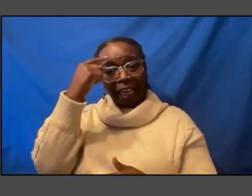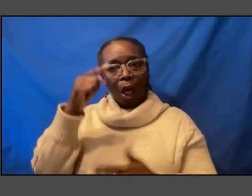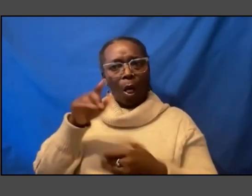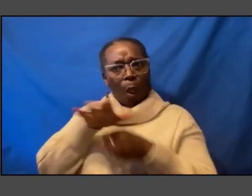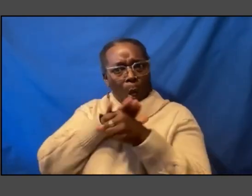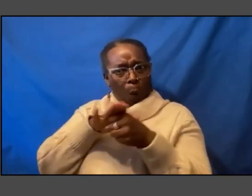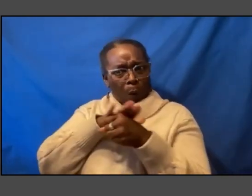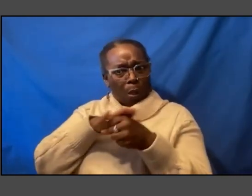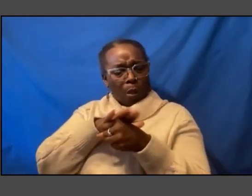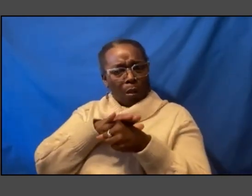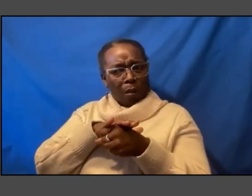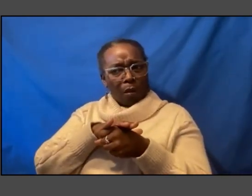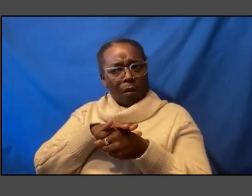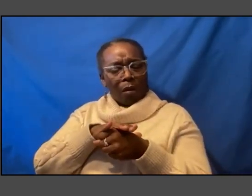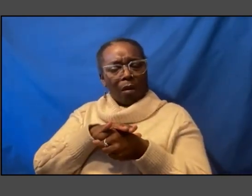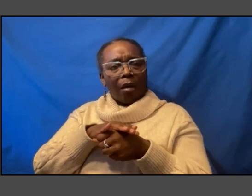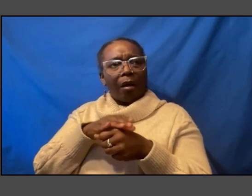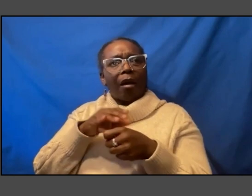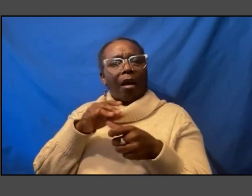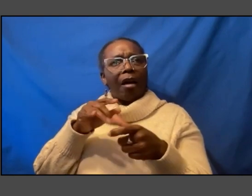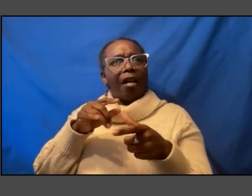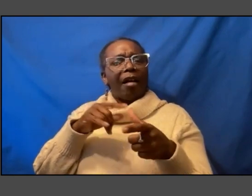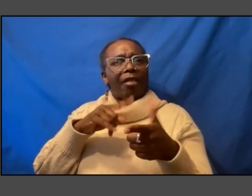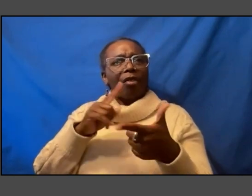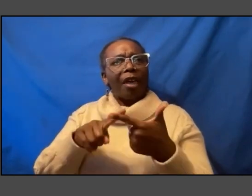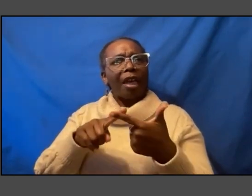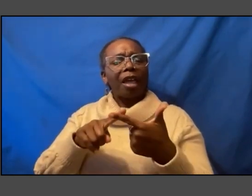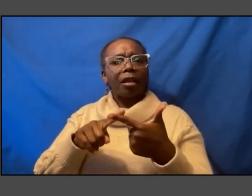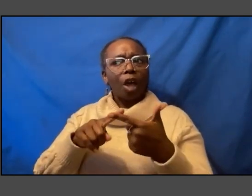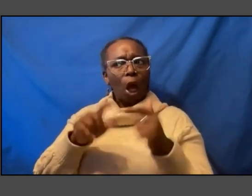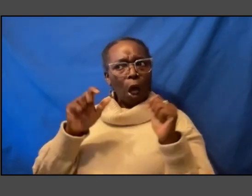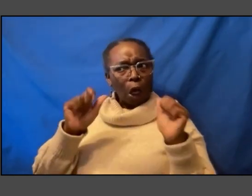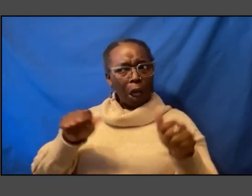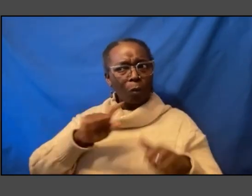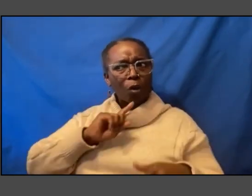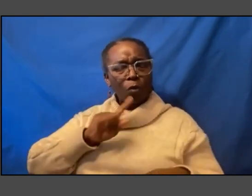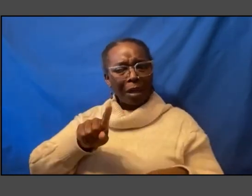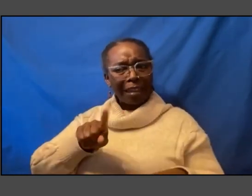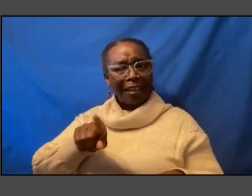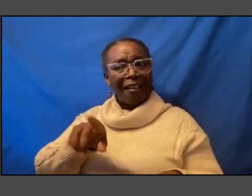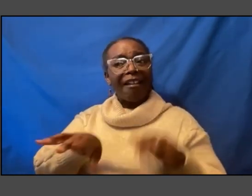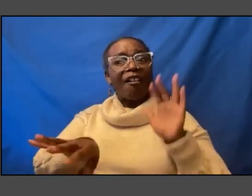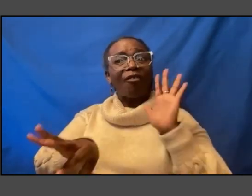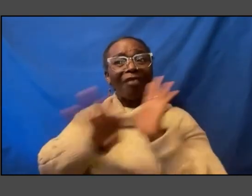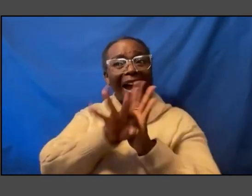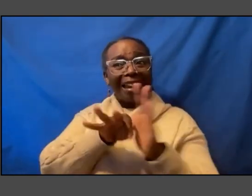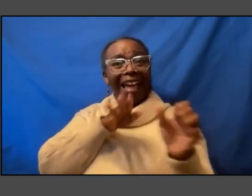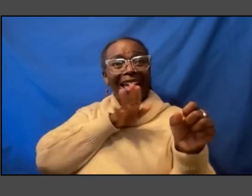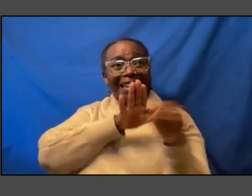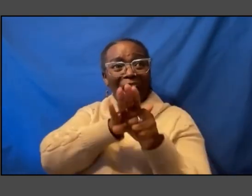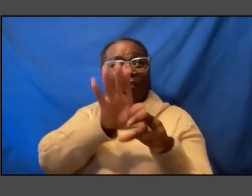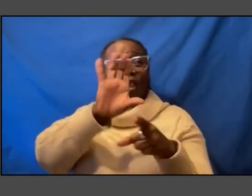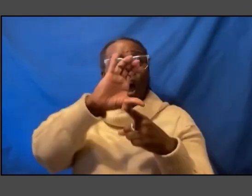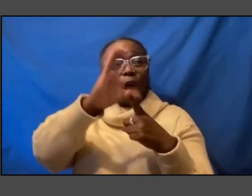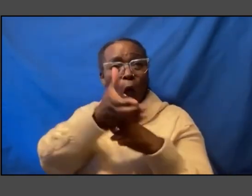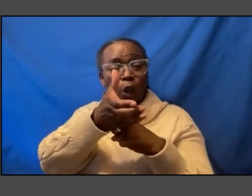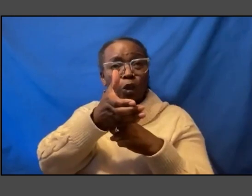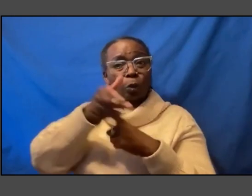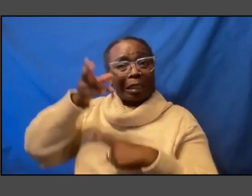notion was that could we really find enough of the cultural patrimony and the truth of the matter is we found